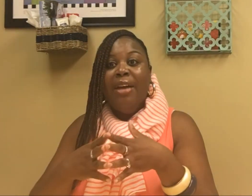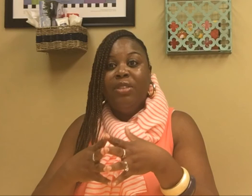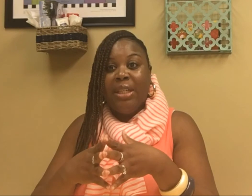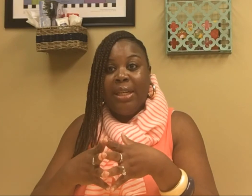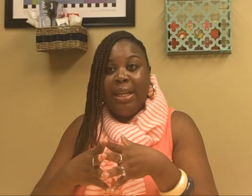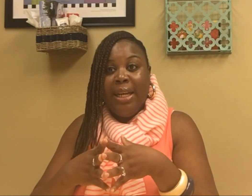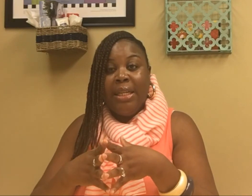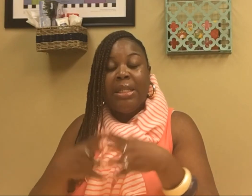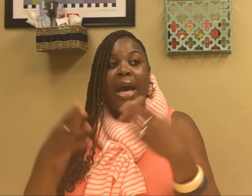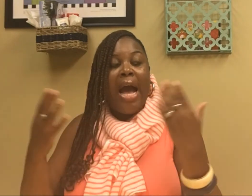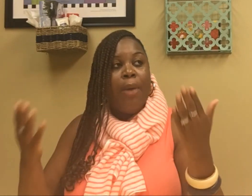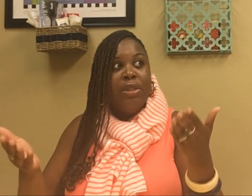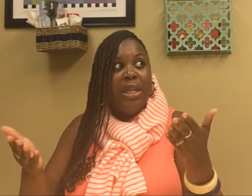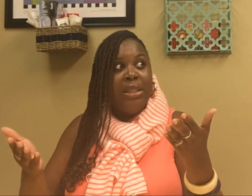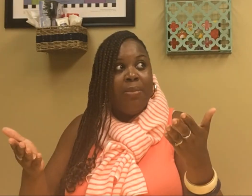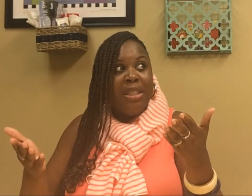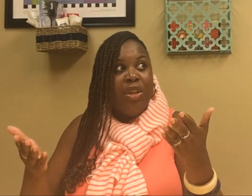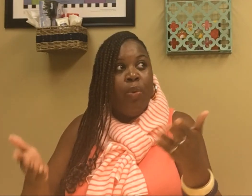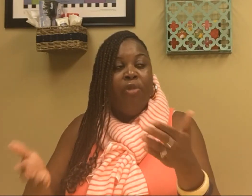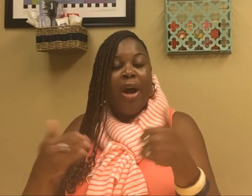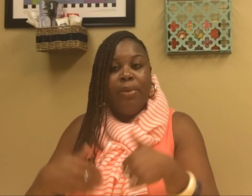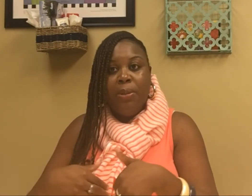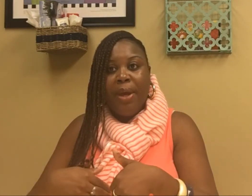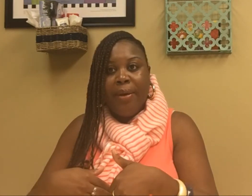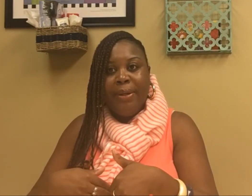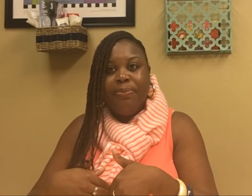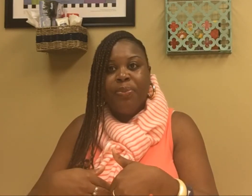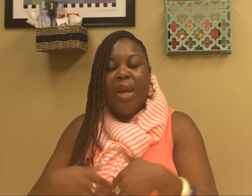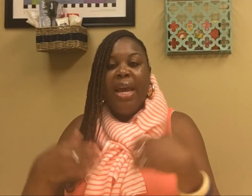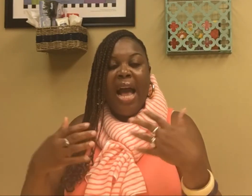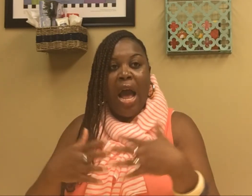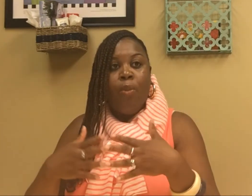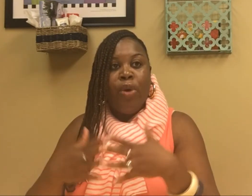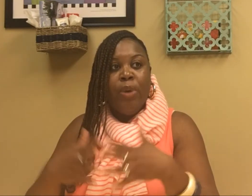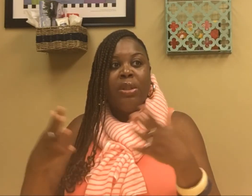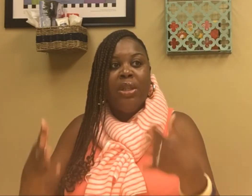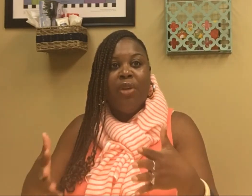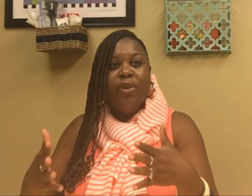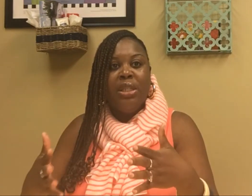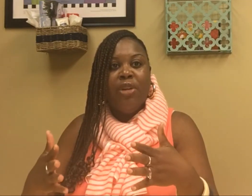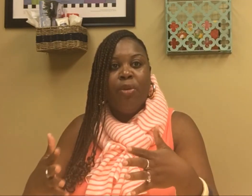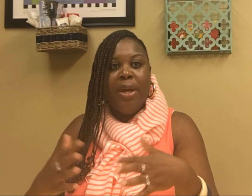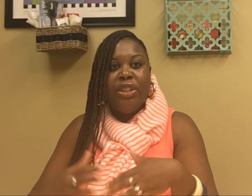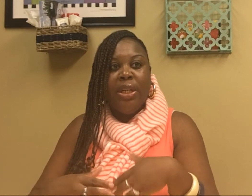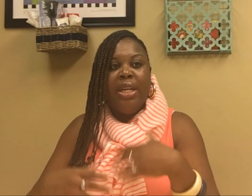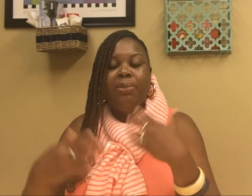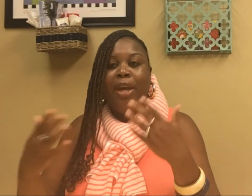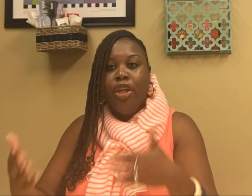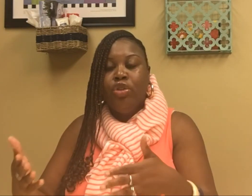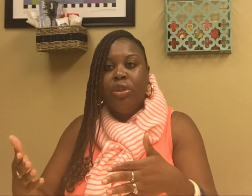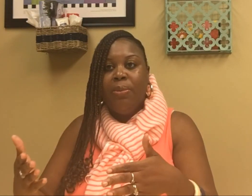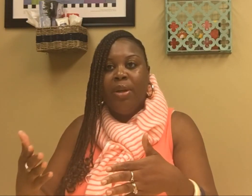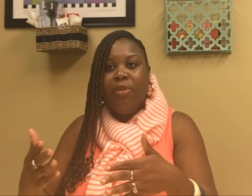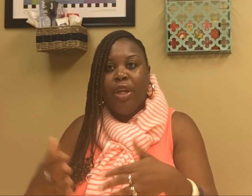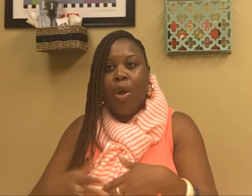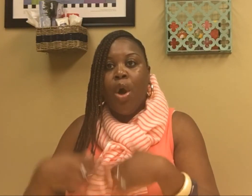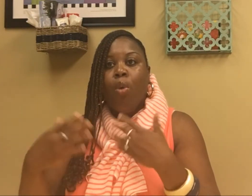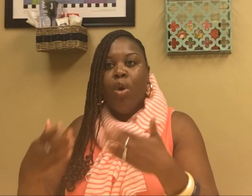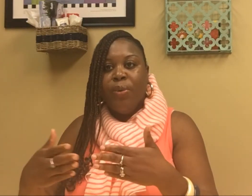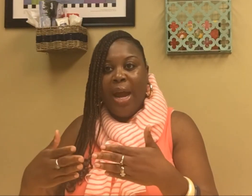have done is I was thinking to myself, well, if I was a parent and I really was looking for this information and it's been introducing me in the video, what would